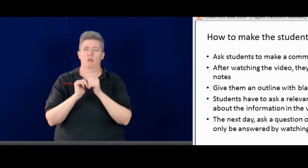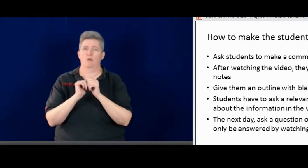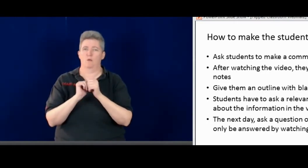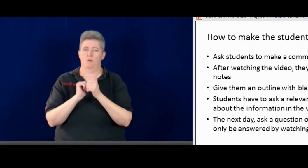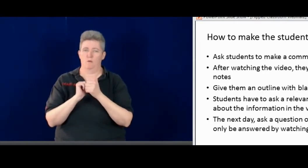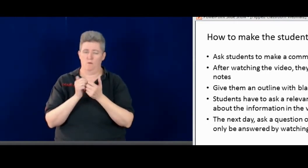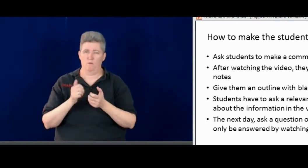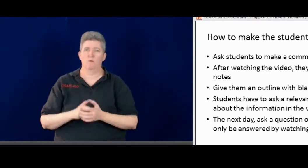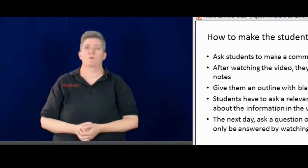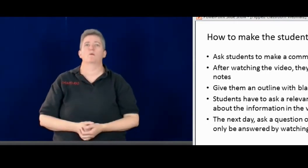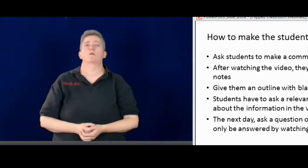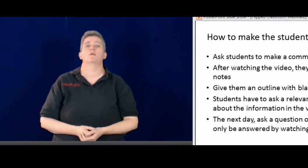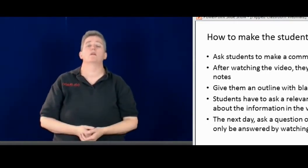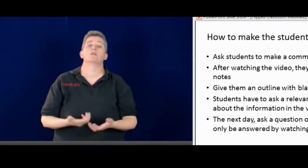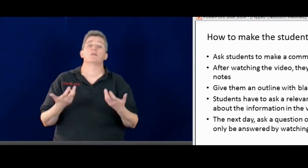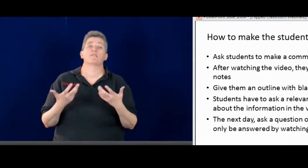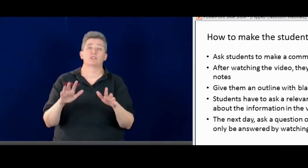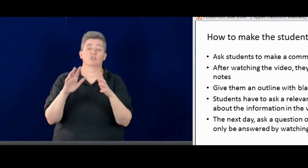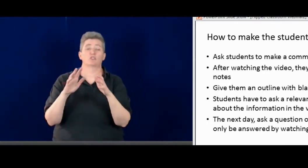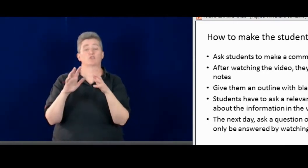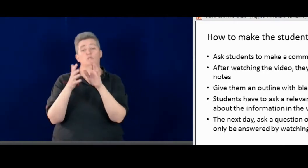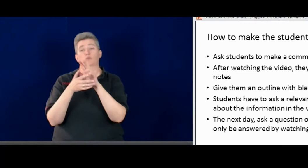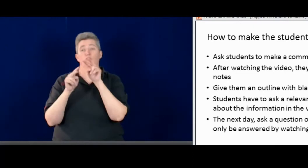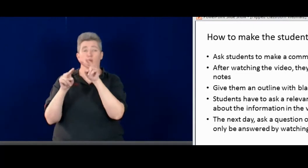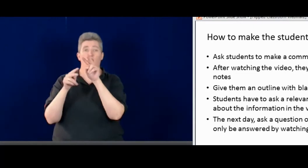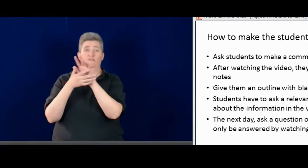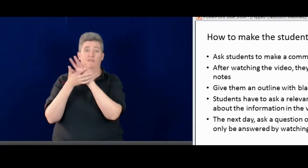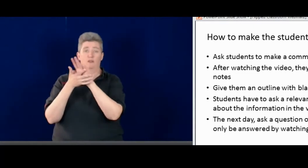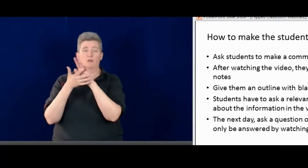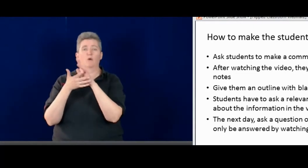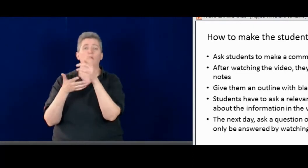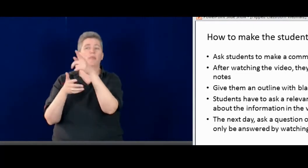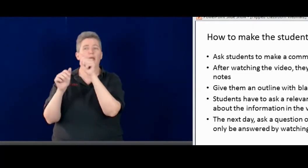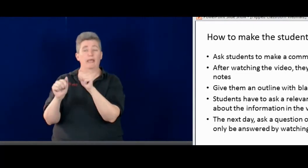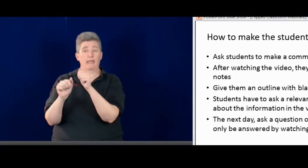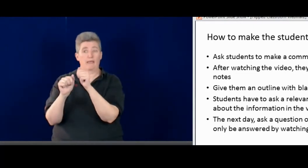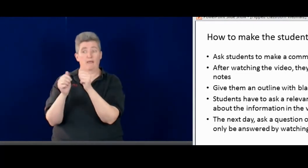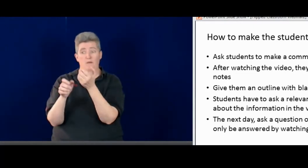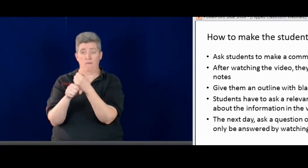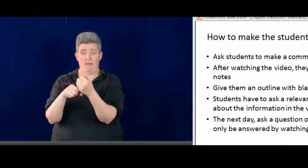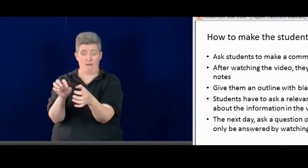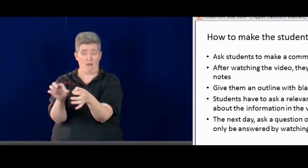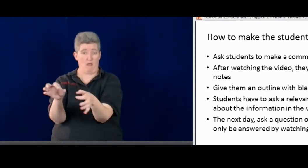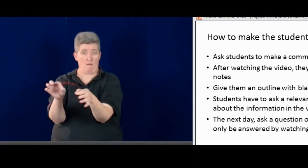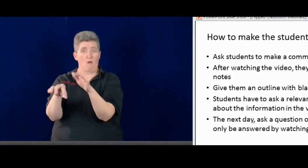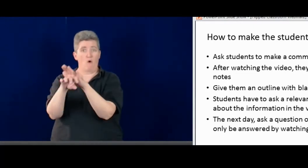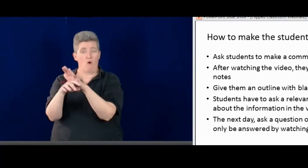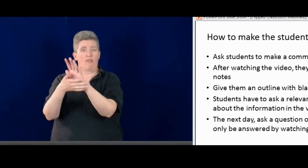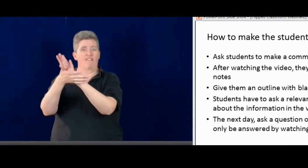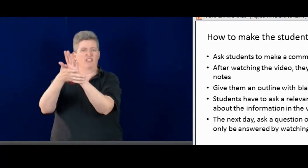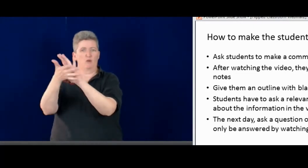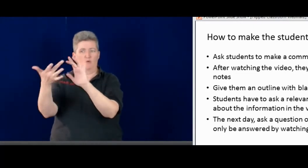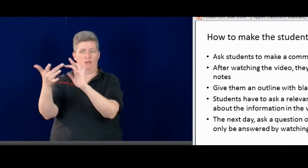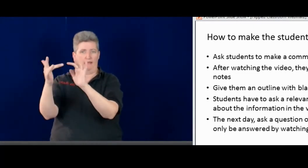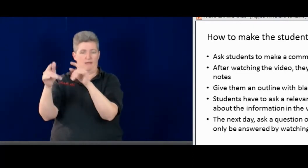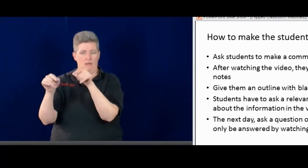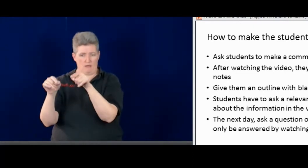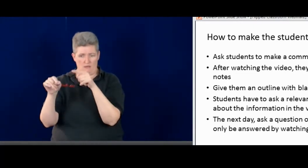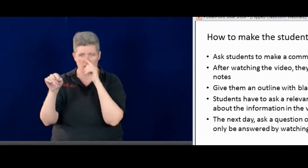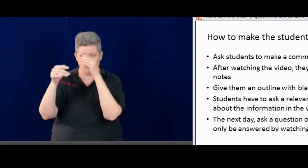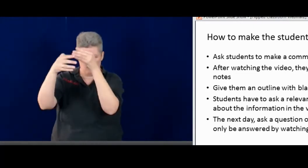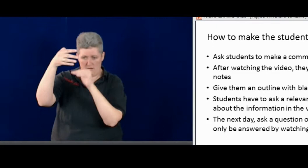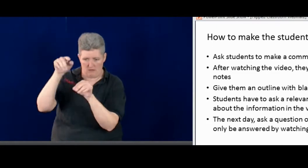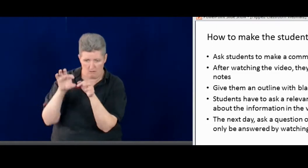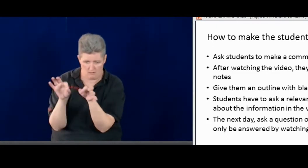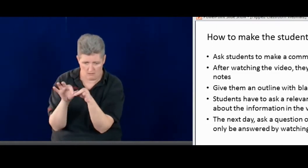And I want the students to be responsible for these videos. And how I do that is once I ask them to watch the video and I ask them to make